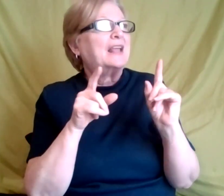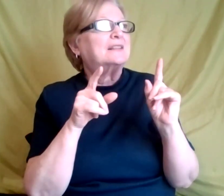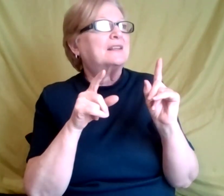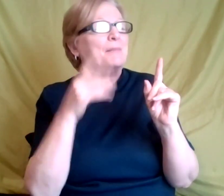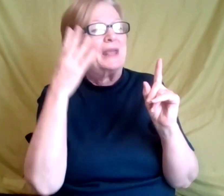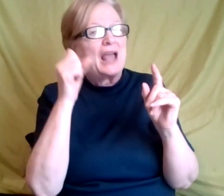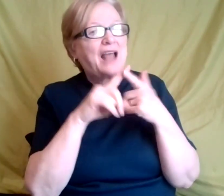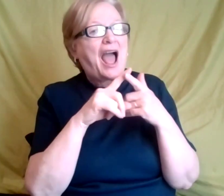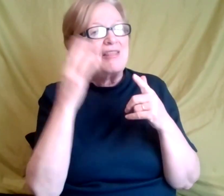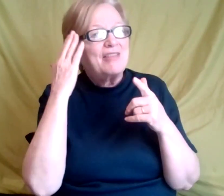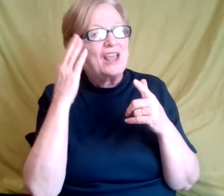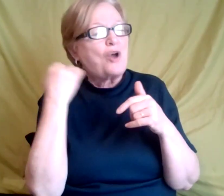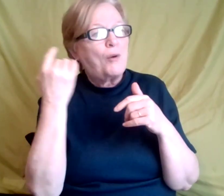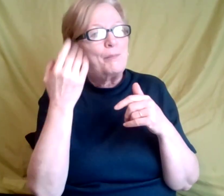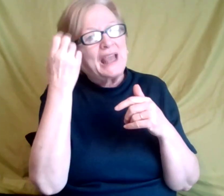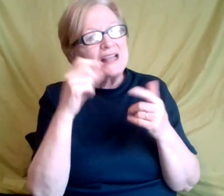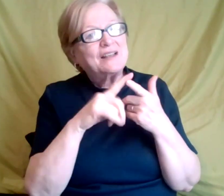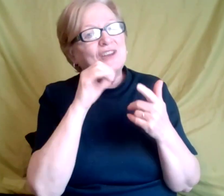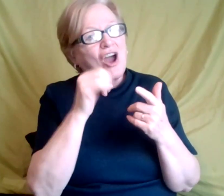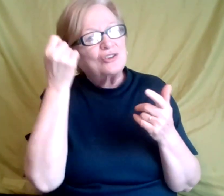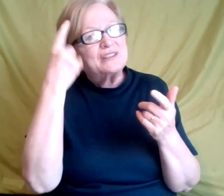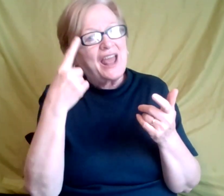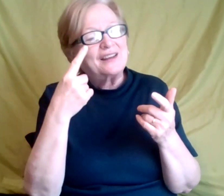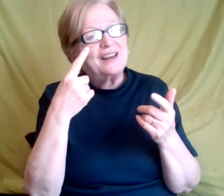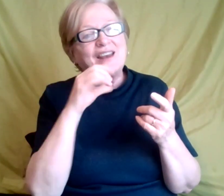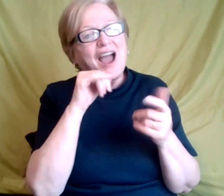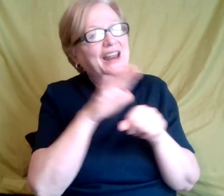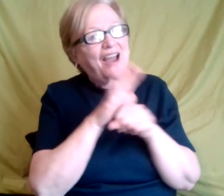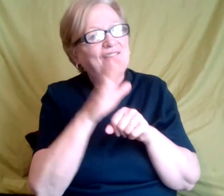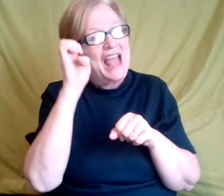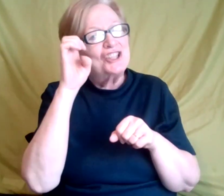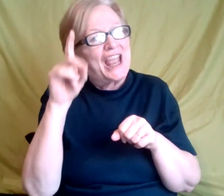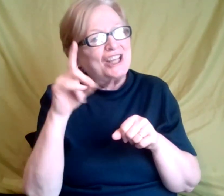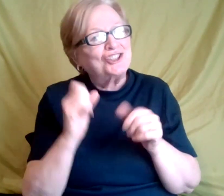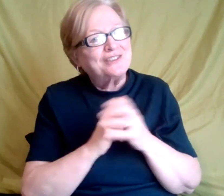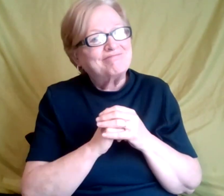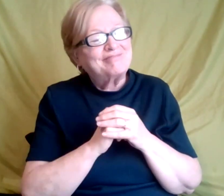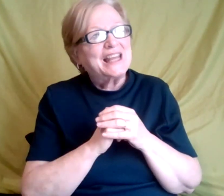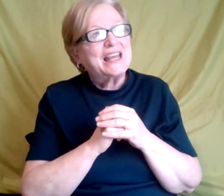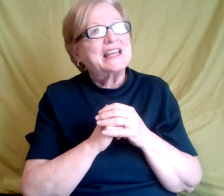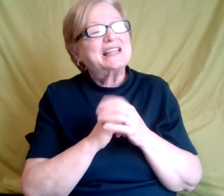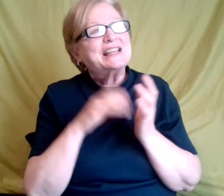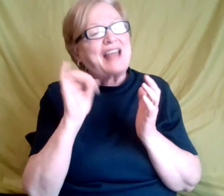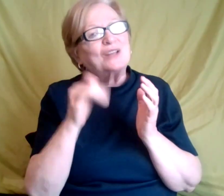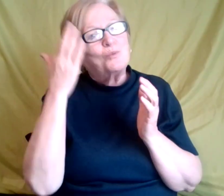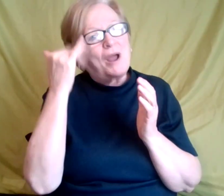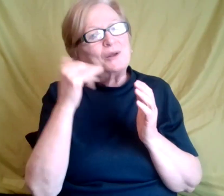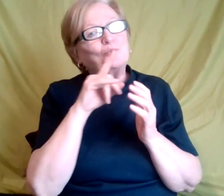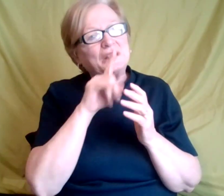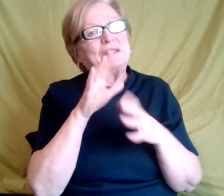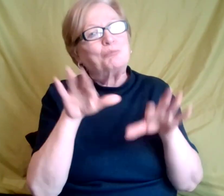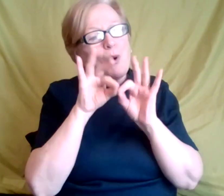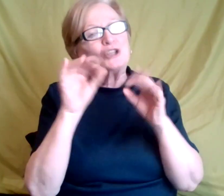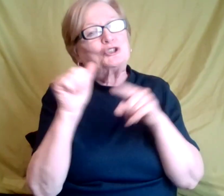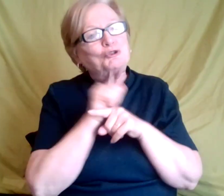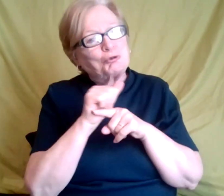understanding or lack of education. And that is why it's so important that training. You have to